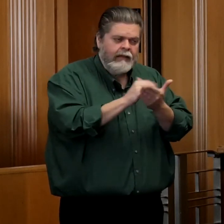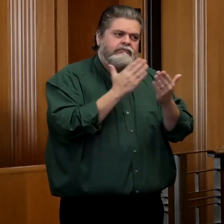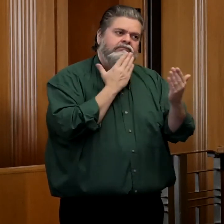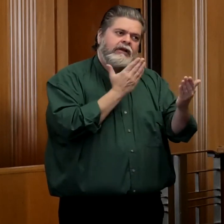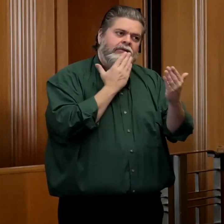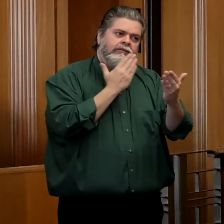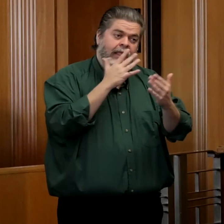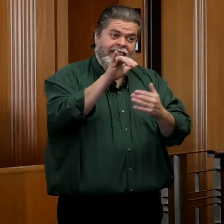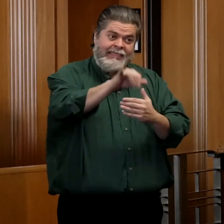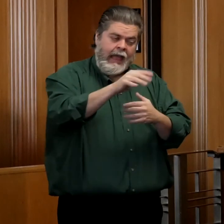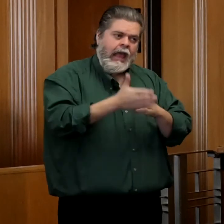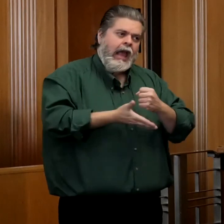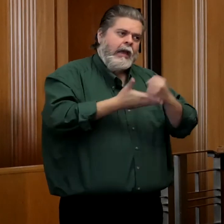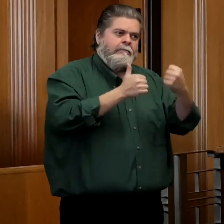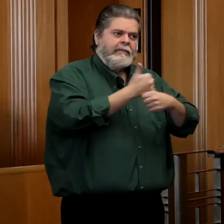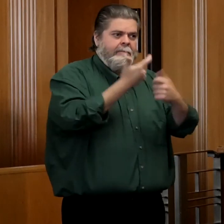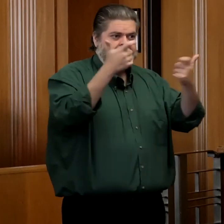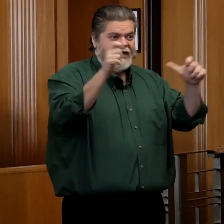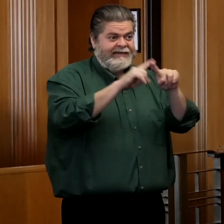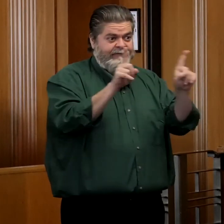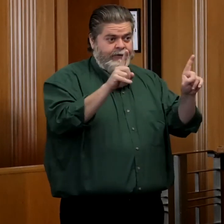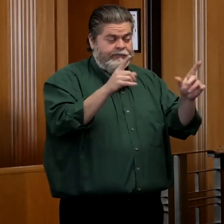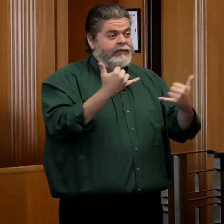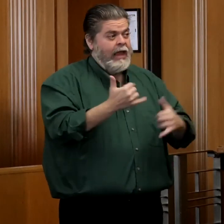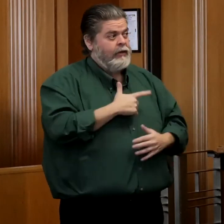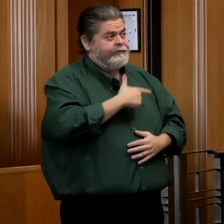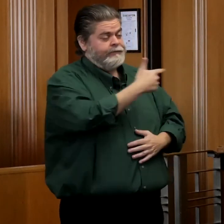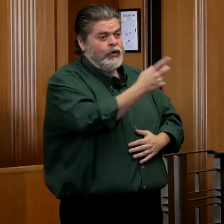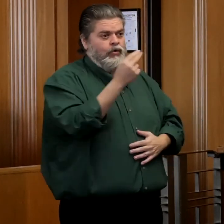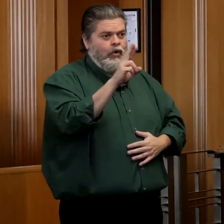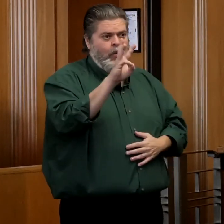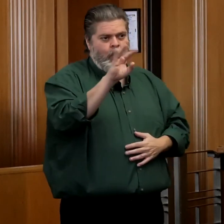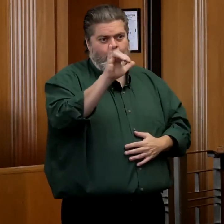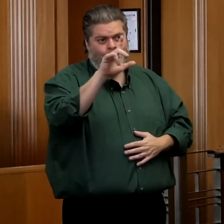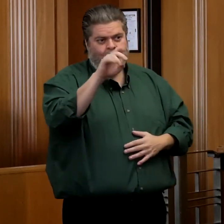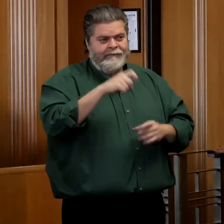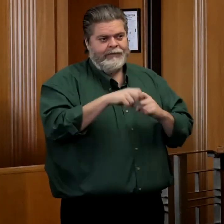going to make a difference. With that, will turn it over to Dr. Willey.